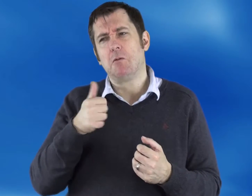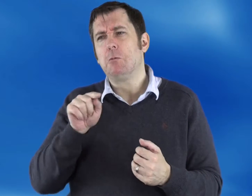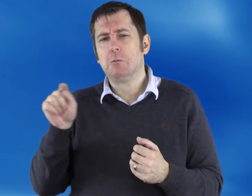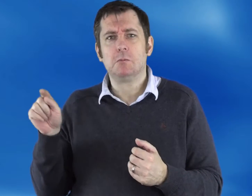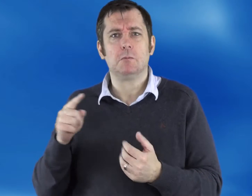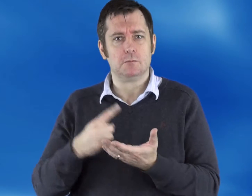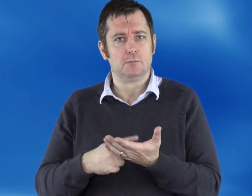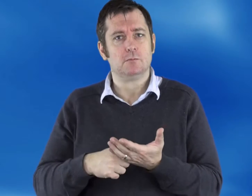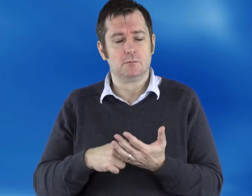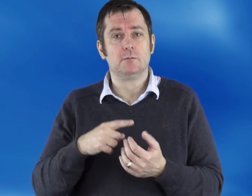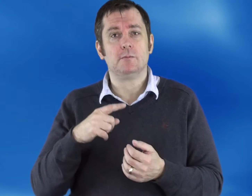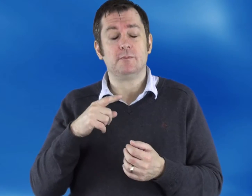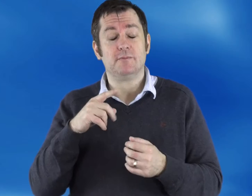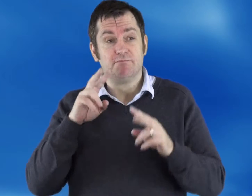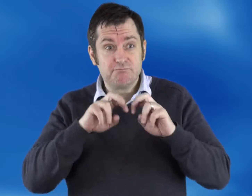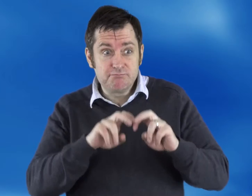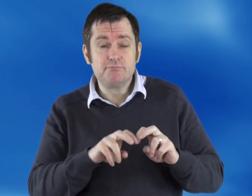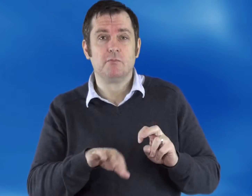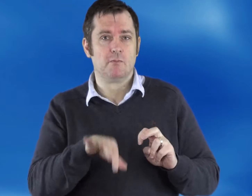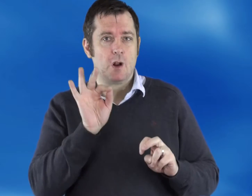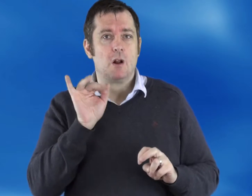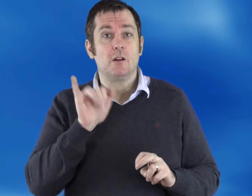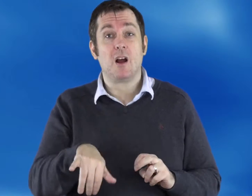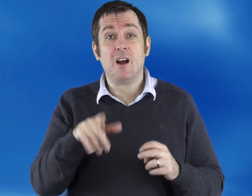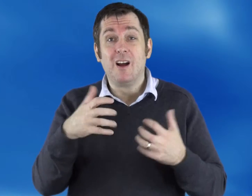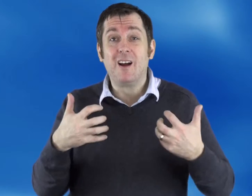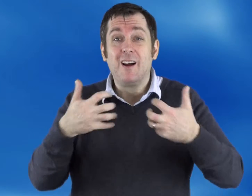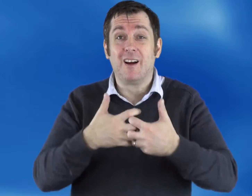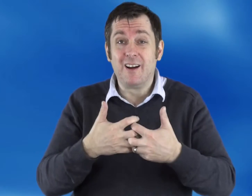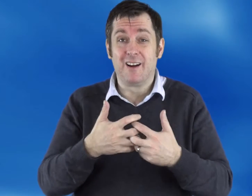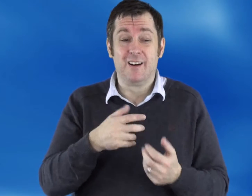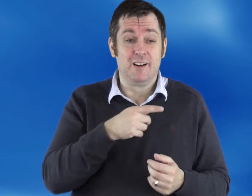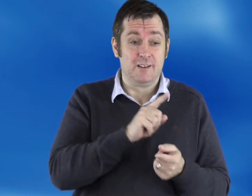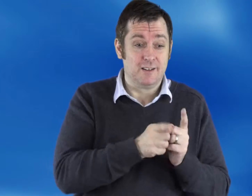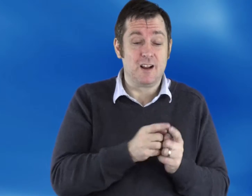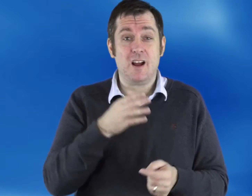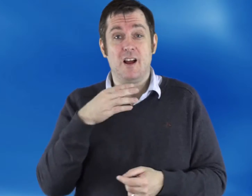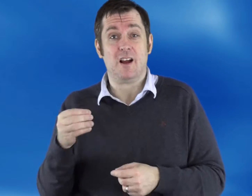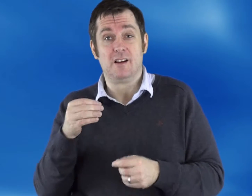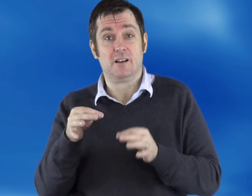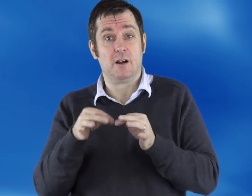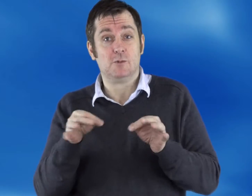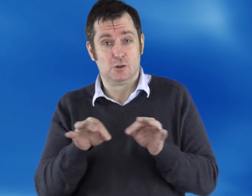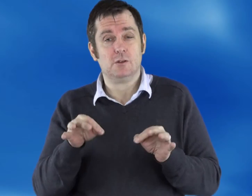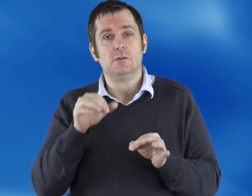Deeper analysis of this has found that the combination method of sign translation and captioned